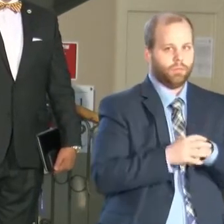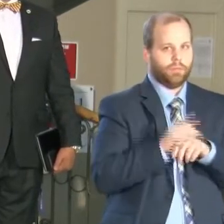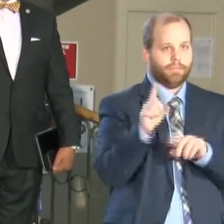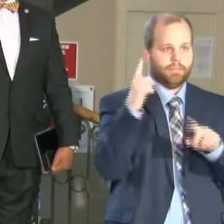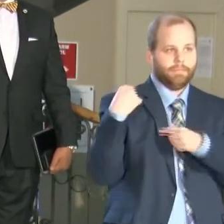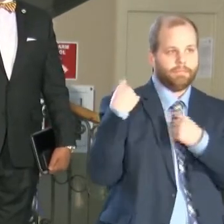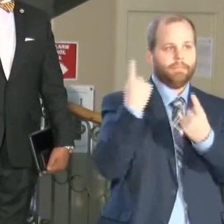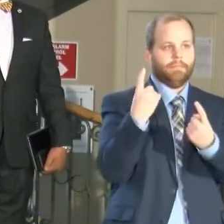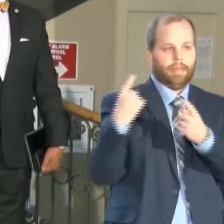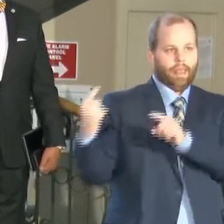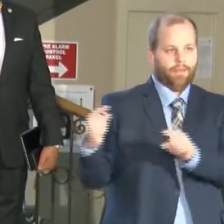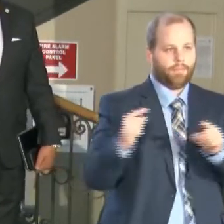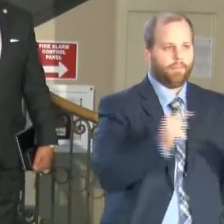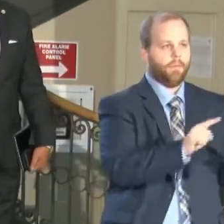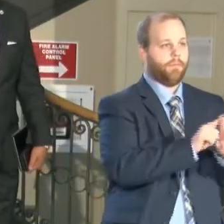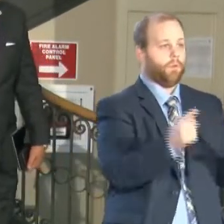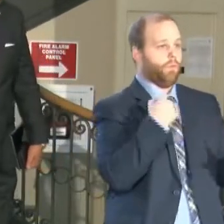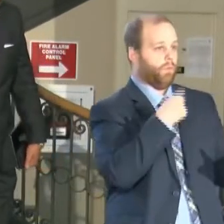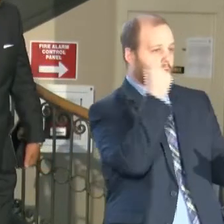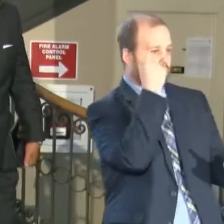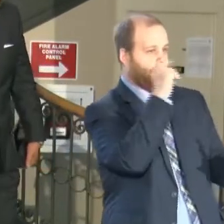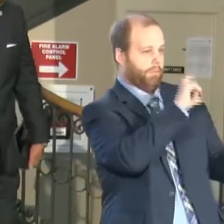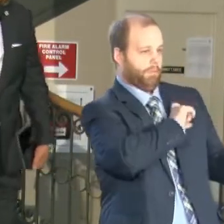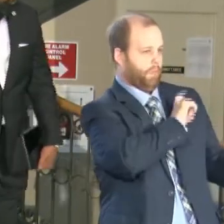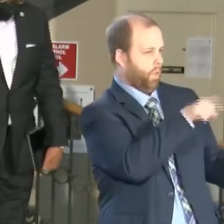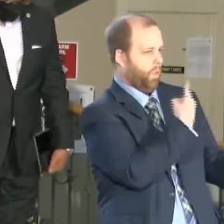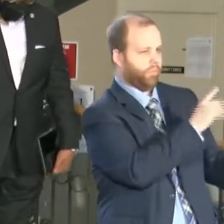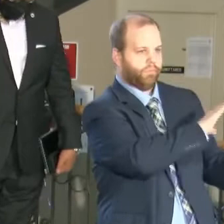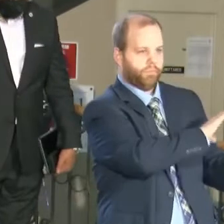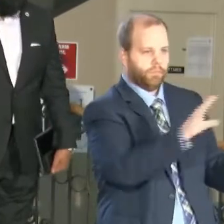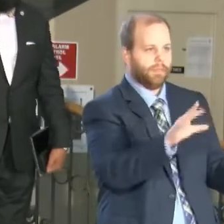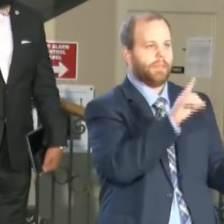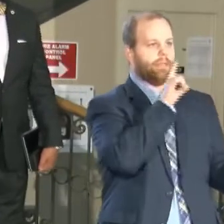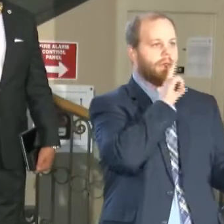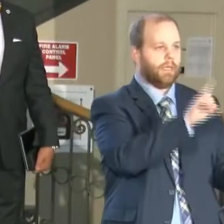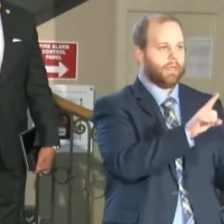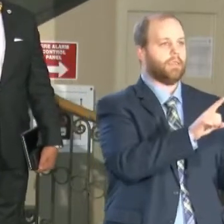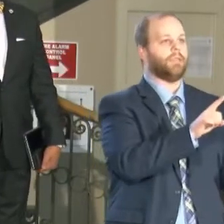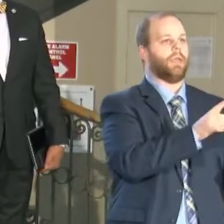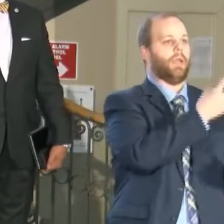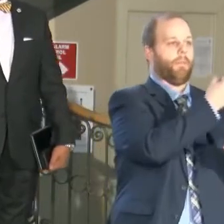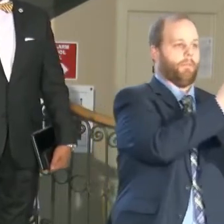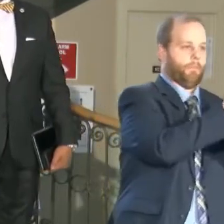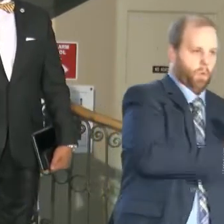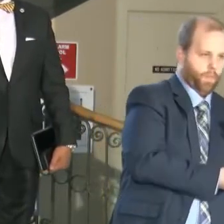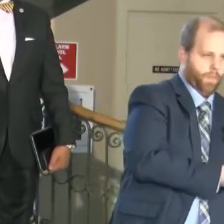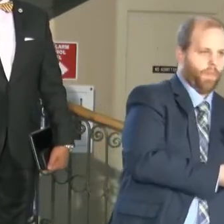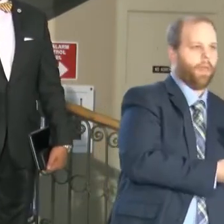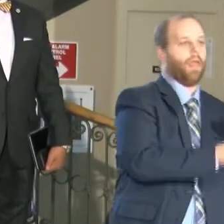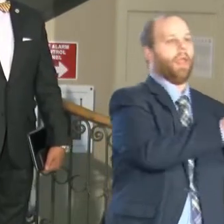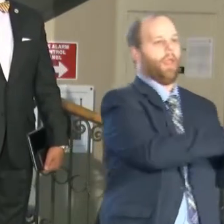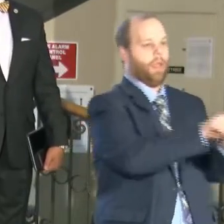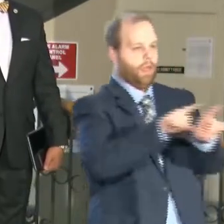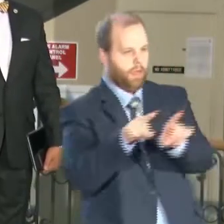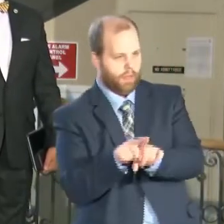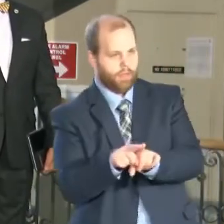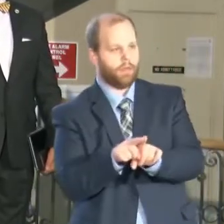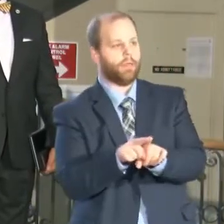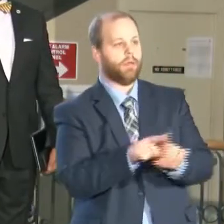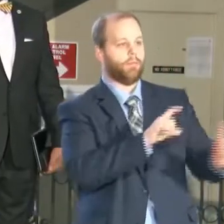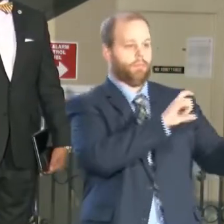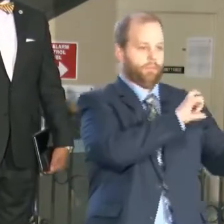understood that we have to do more than just law enforcement. It is a both and approach proactive policing and prevention.